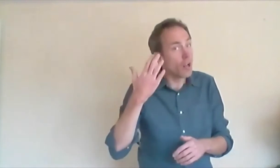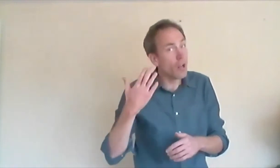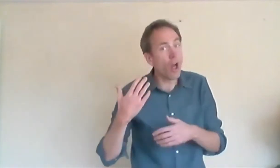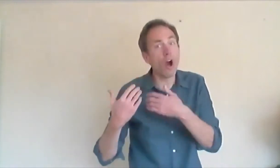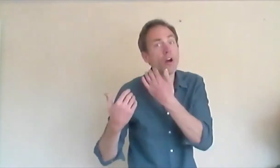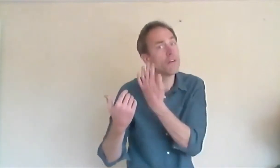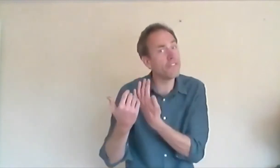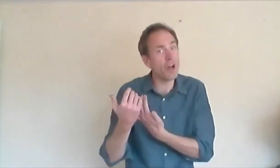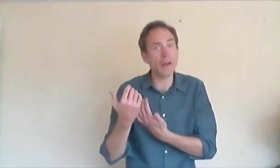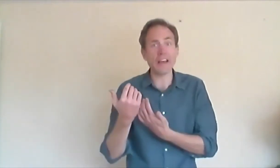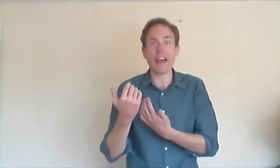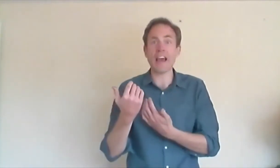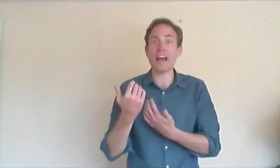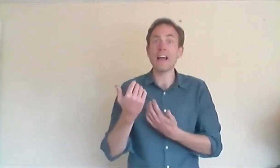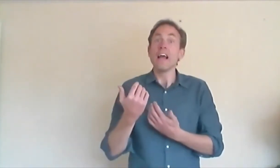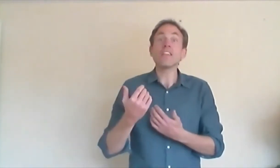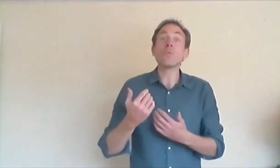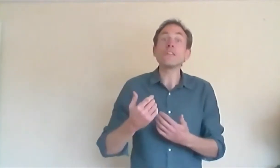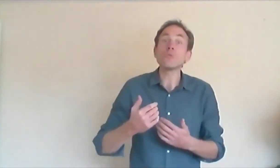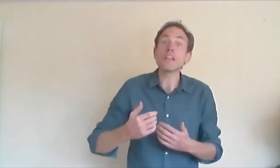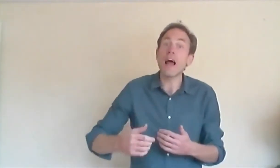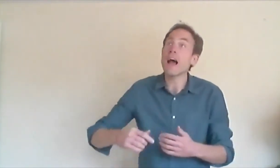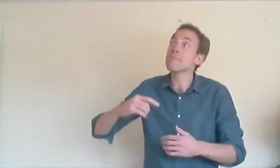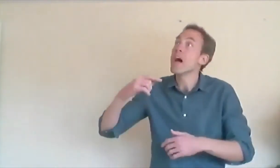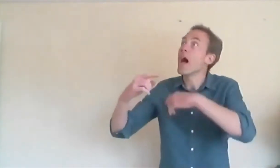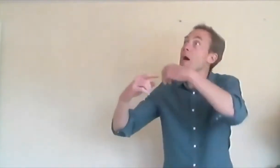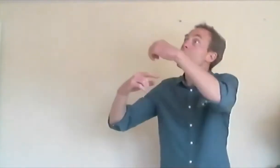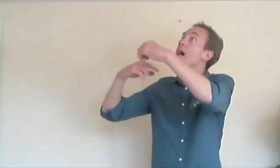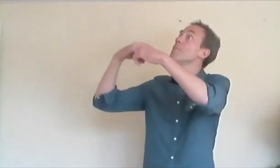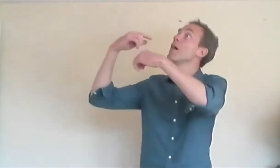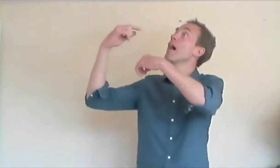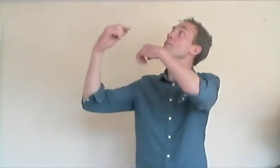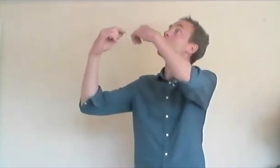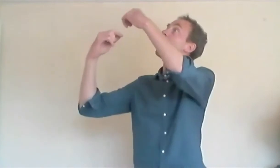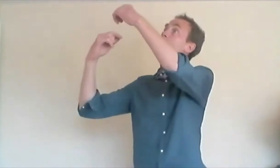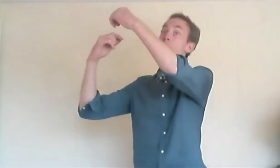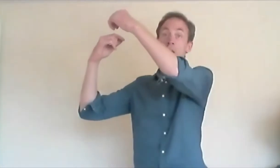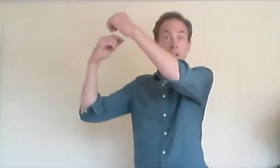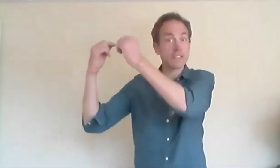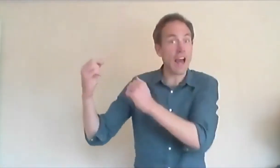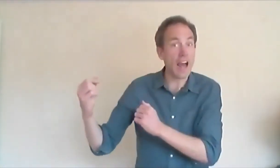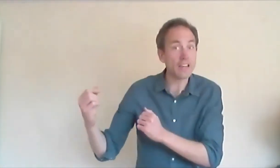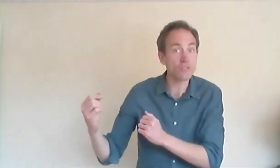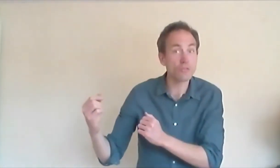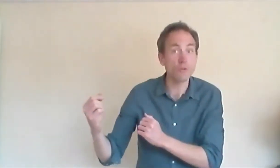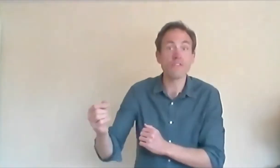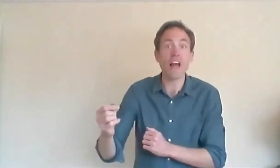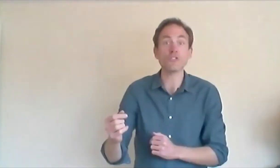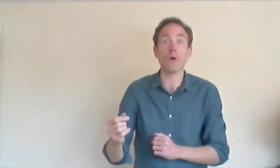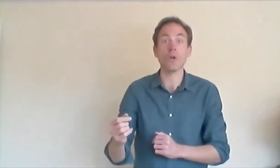long, flowing hair. And the witch would climb up, up, up, up to the highest room of that tall